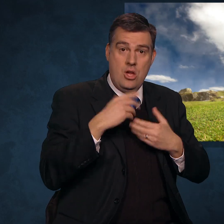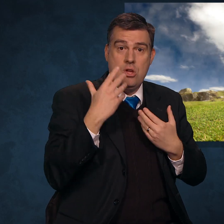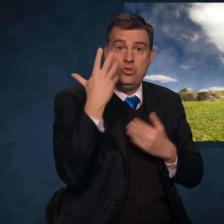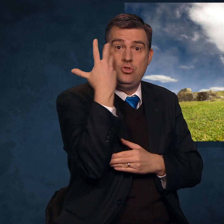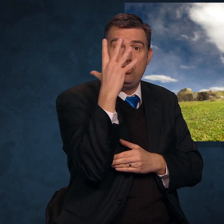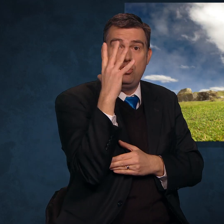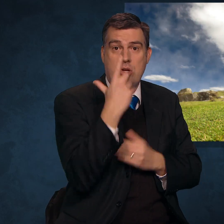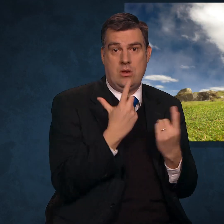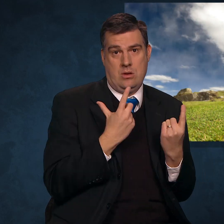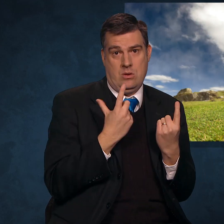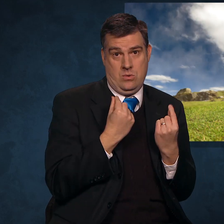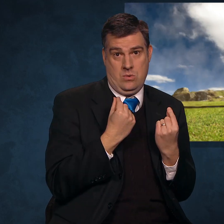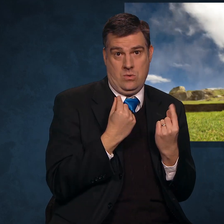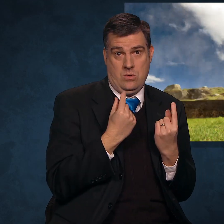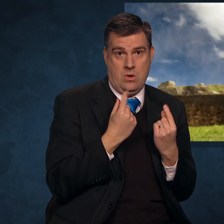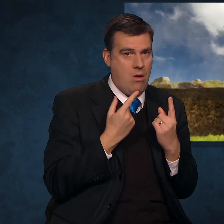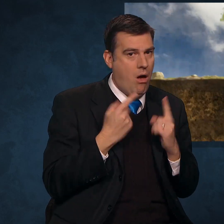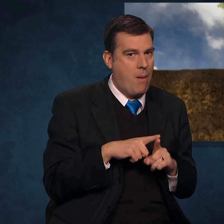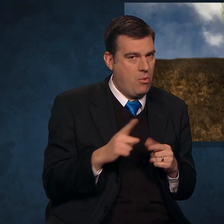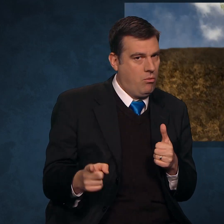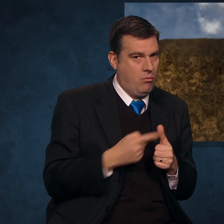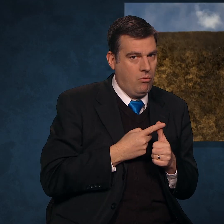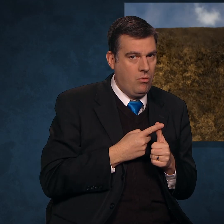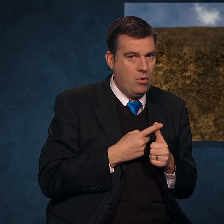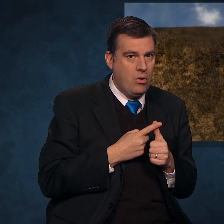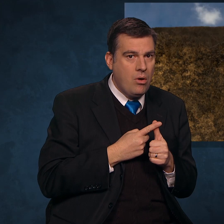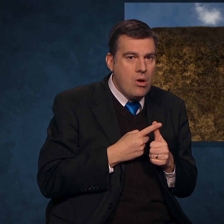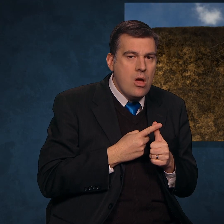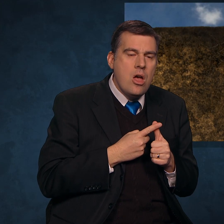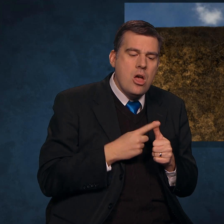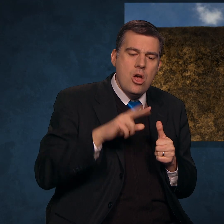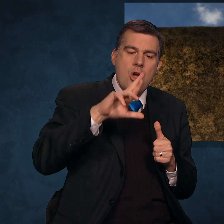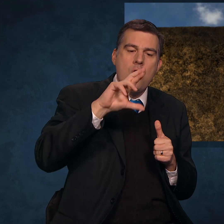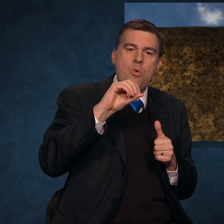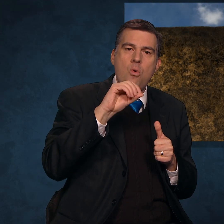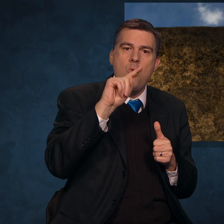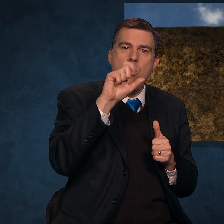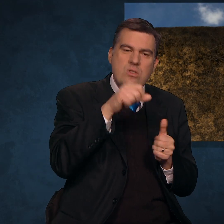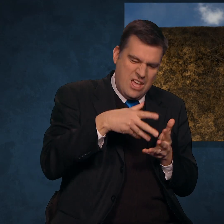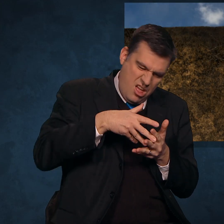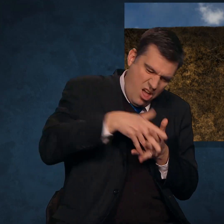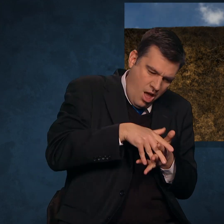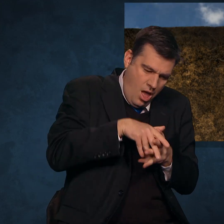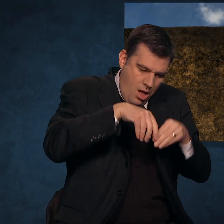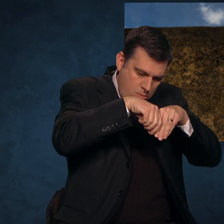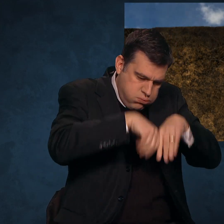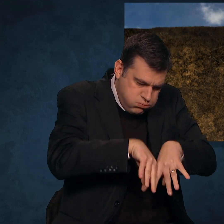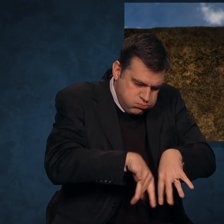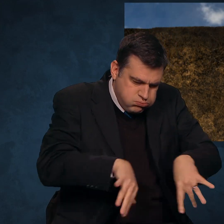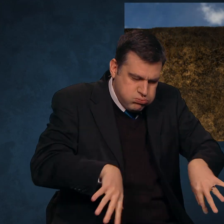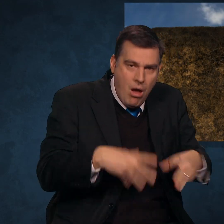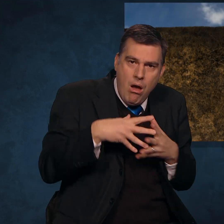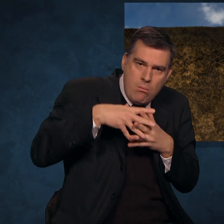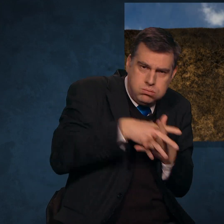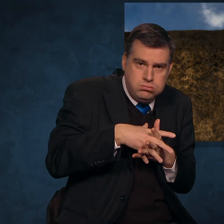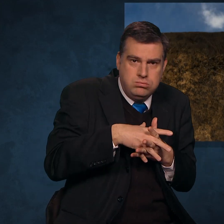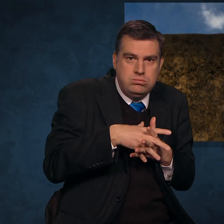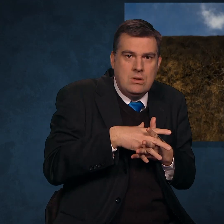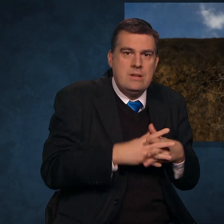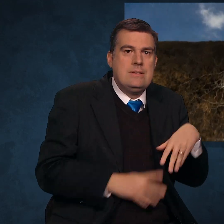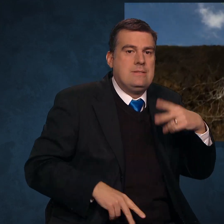two things. First, they stimulate the roots to grow faster and spread farther. Second,